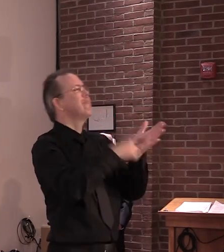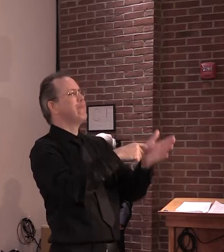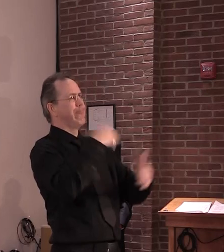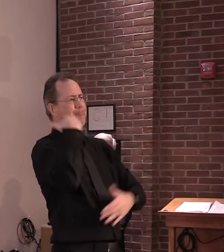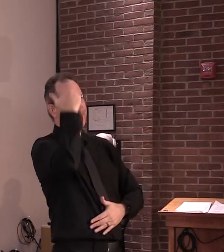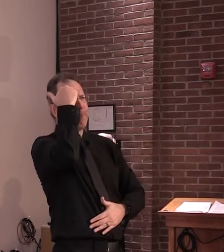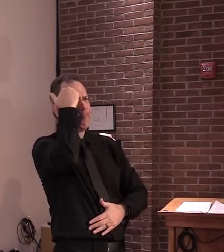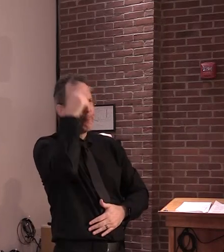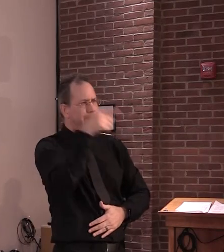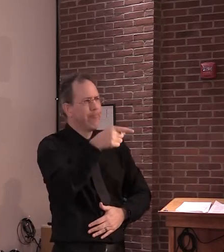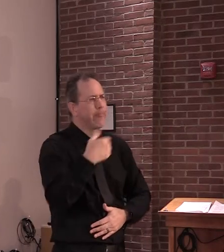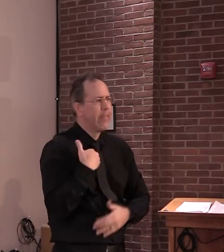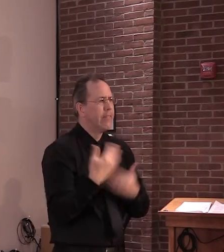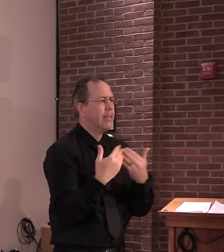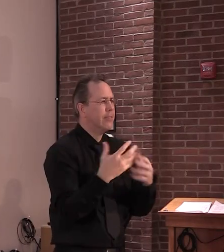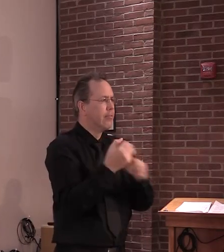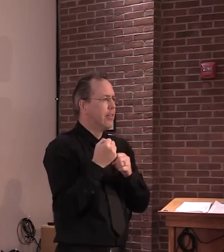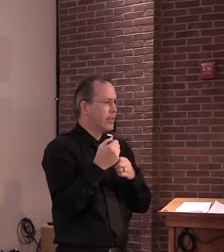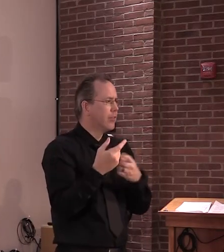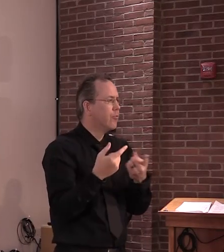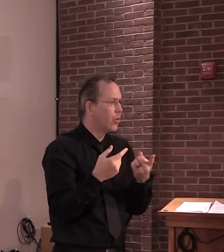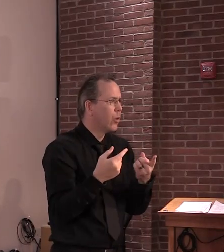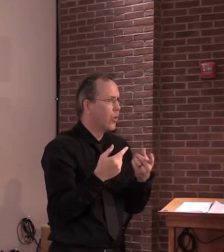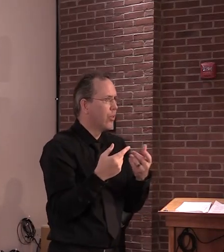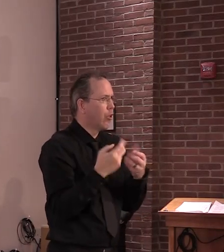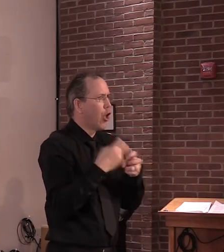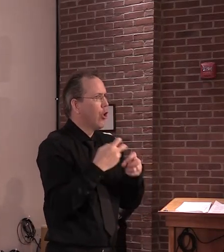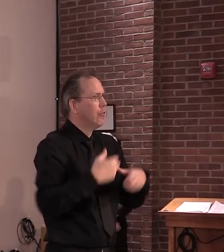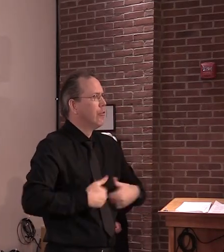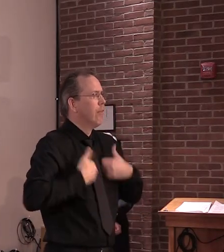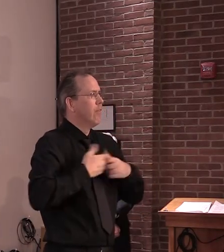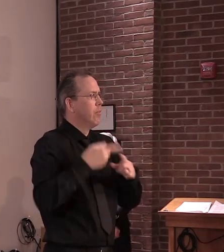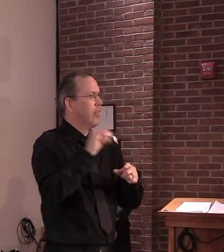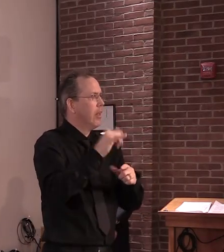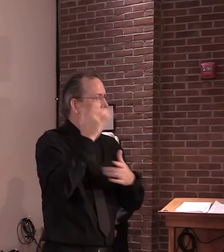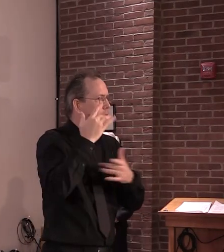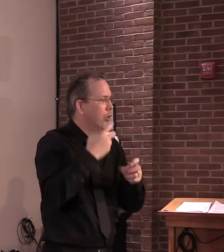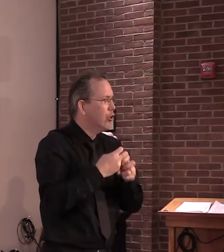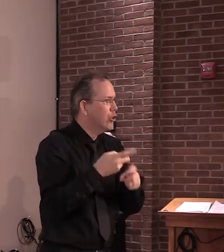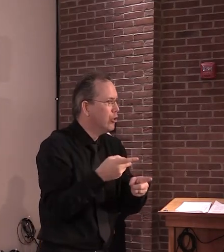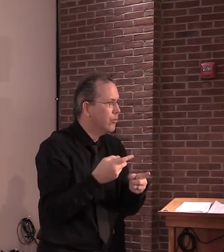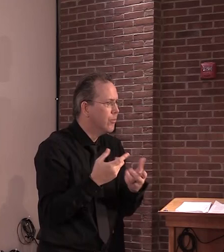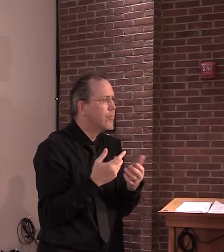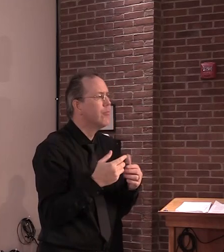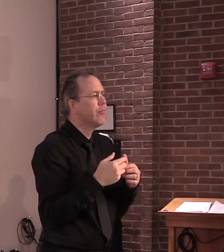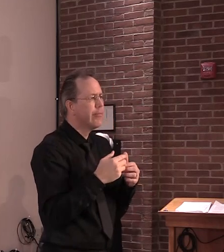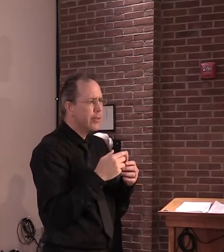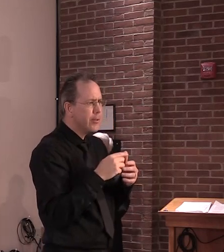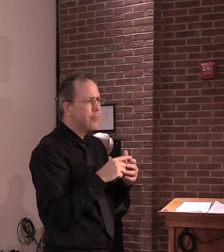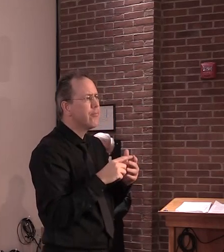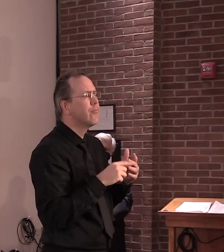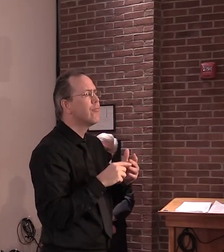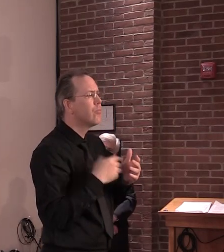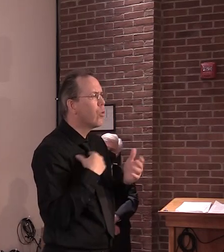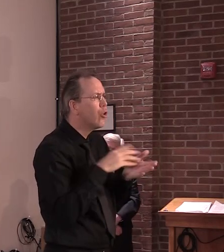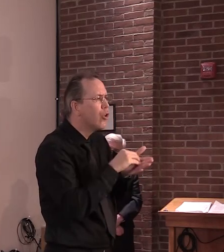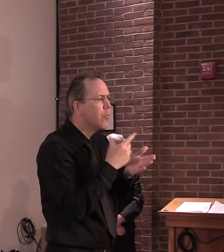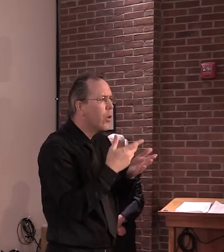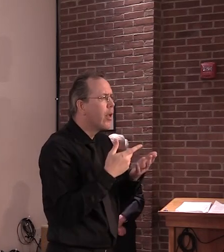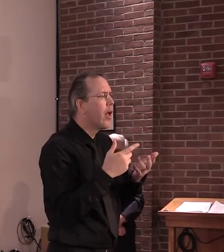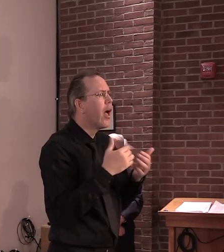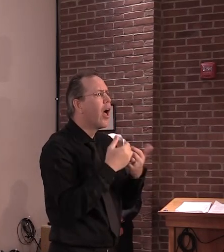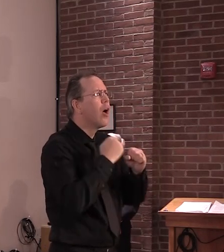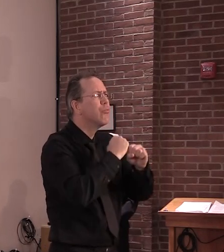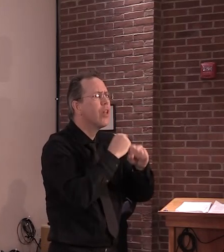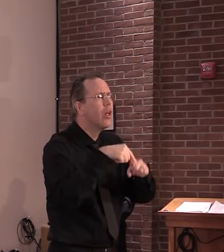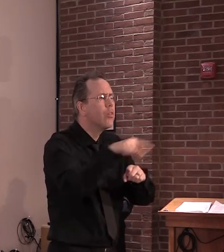We've learned a tremendous amount about how to protect the most vulnerable. And I think our track record has been quite good